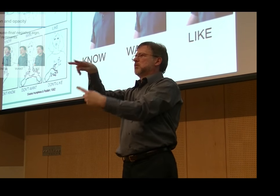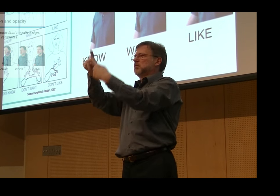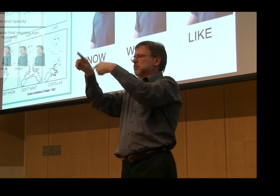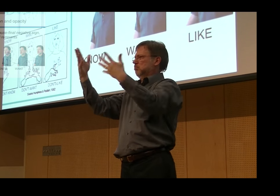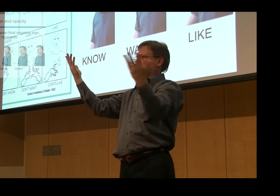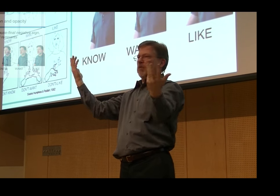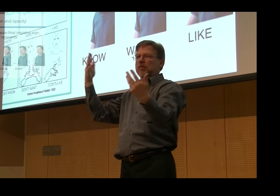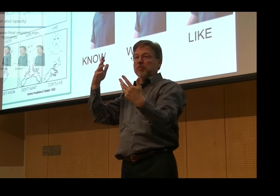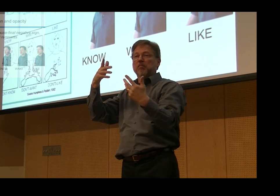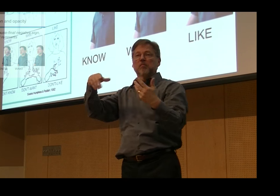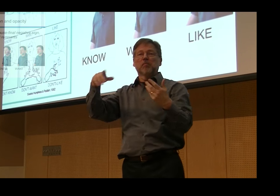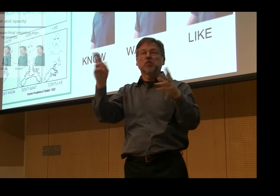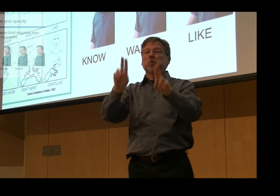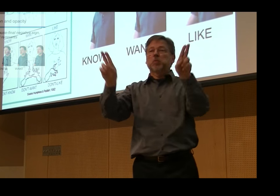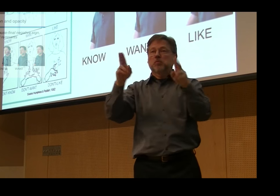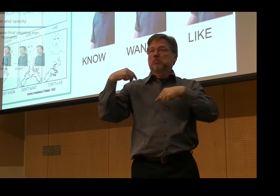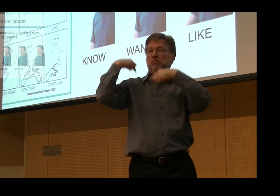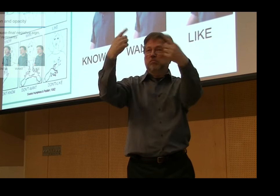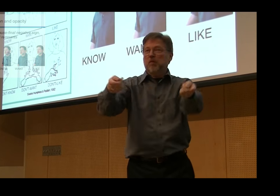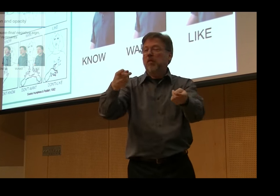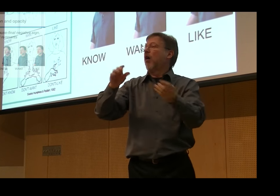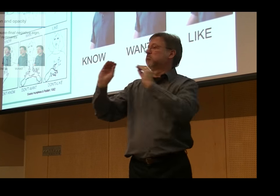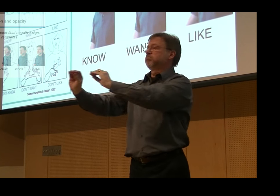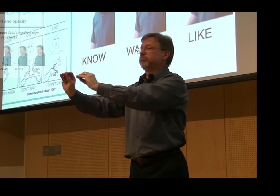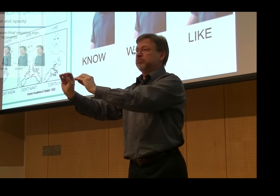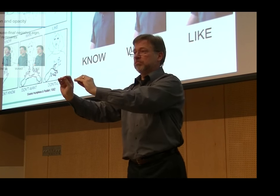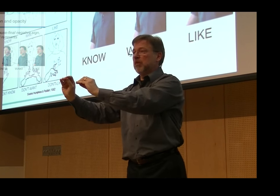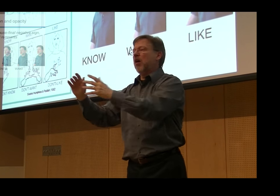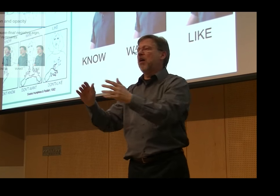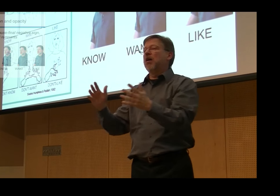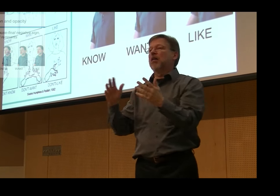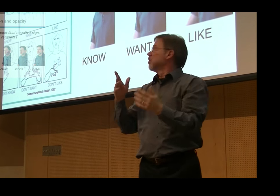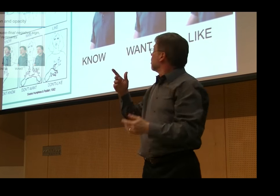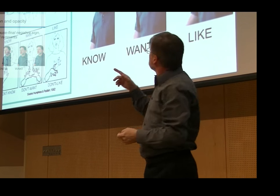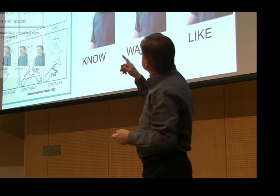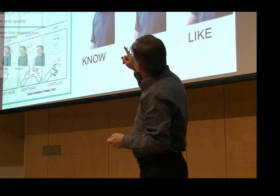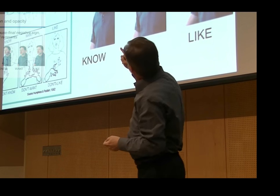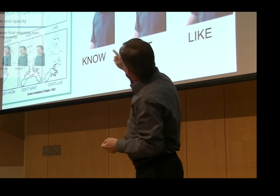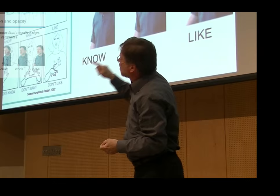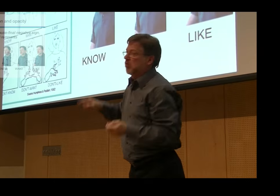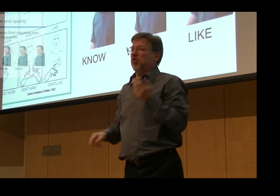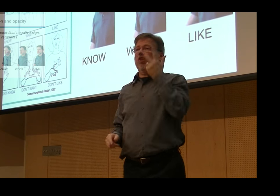dictionaries, in the early dictionaries, you can see the vestiges and the description of how they were